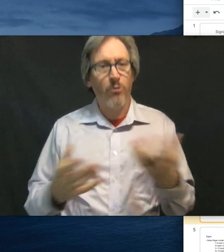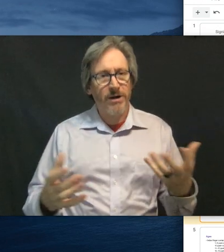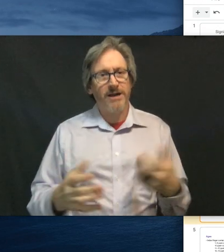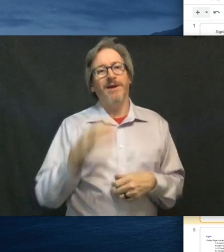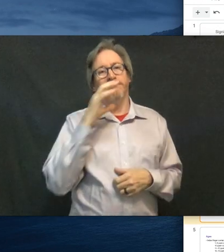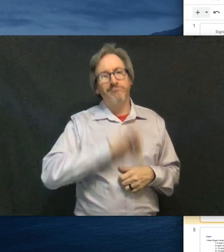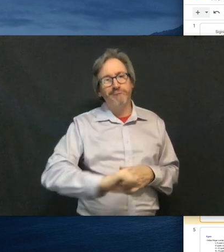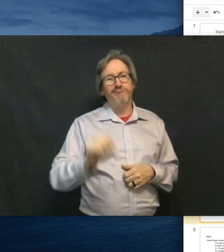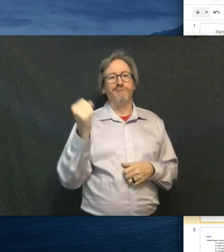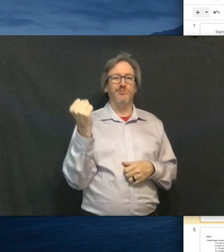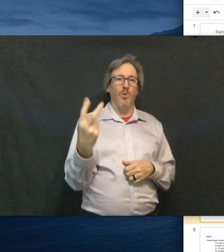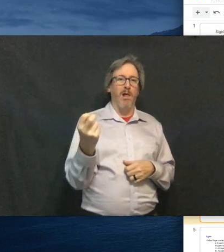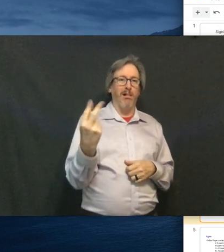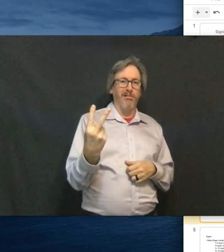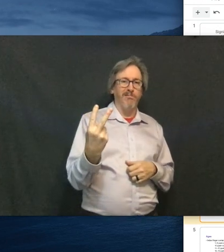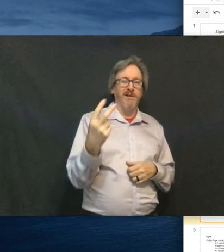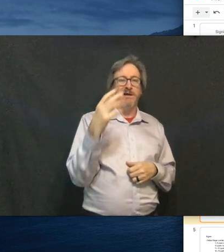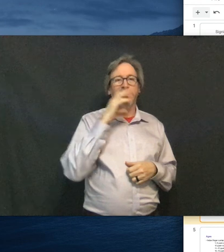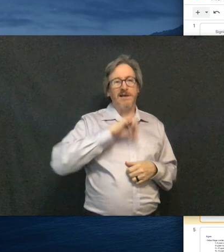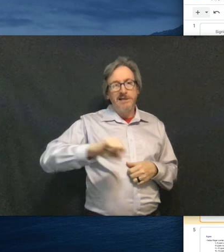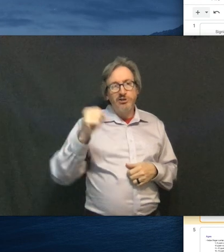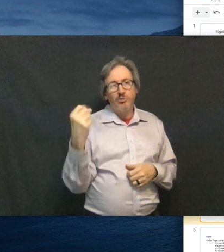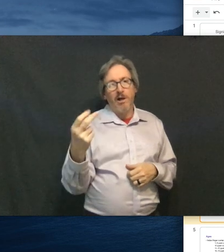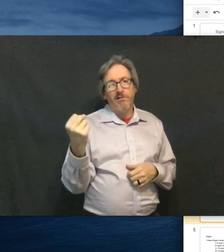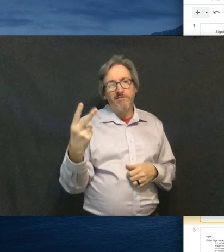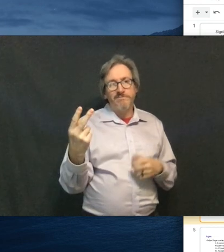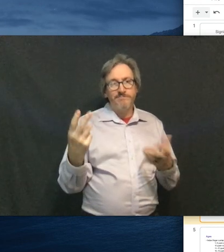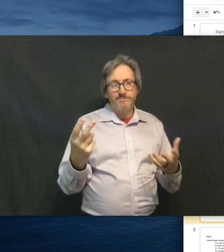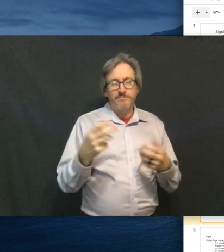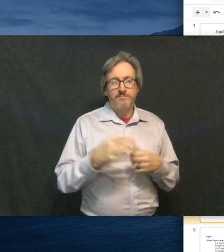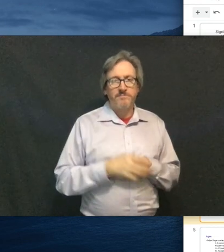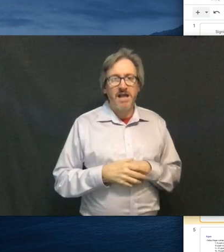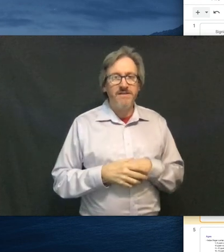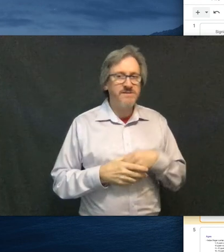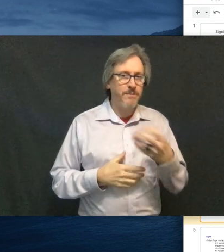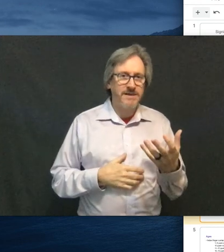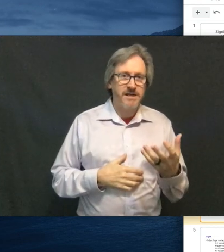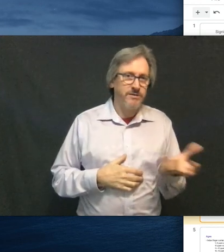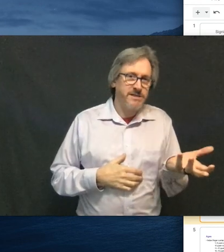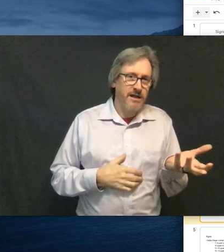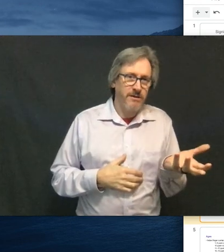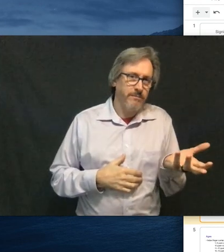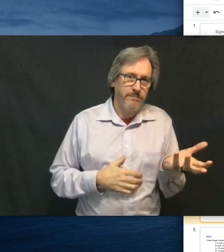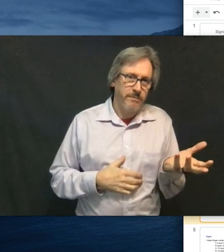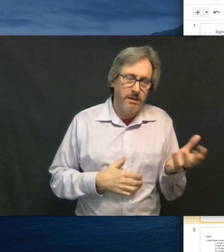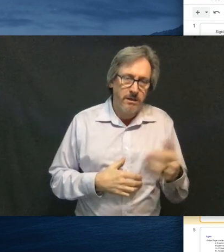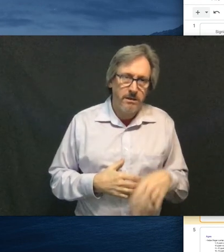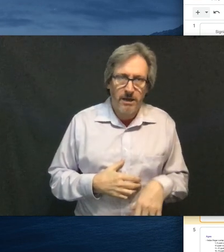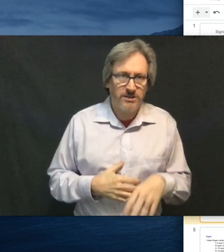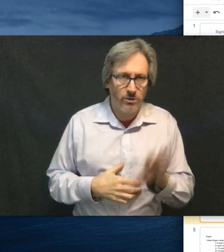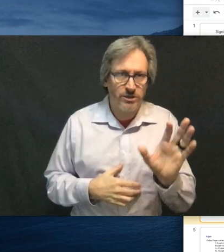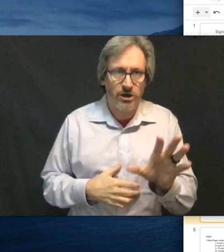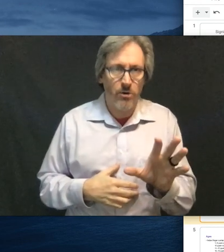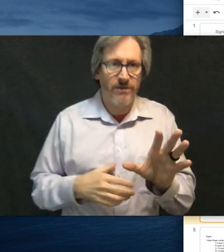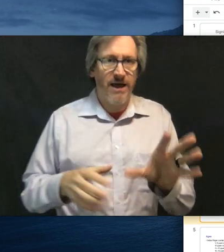I will recommend, and if someone picks on you, just tell them I told you to go with that